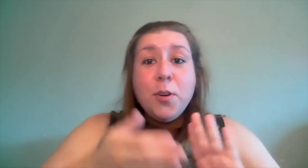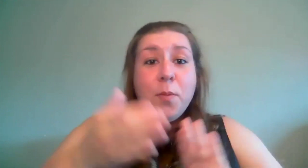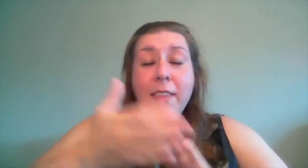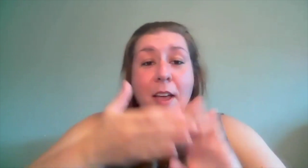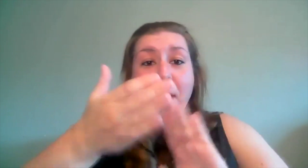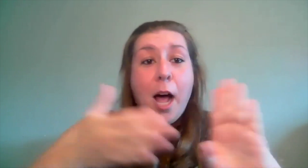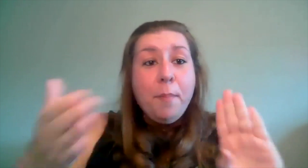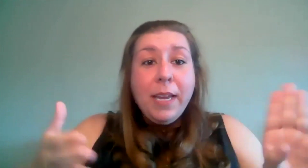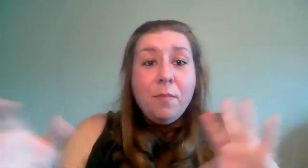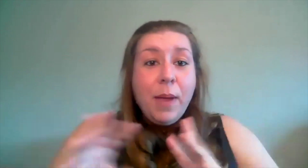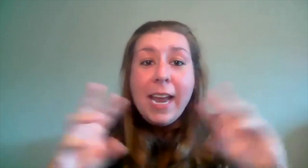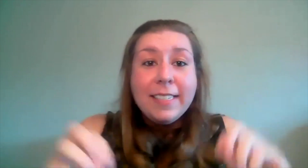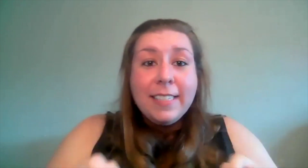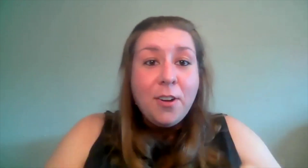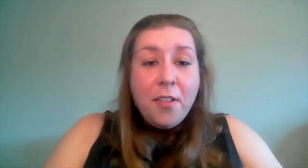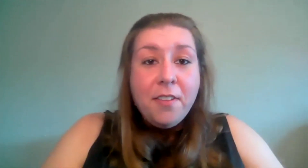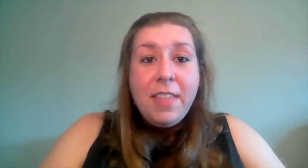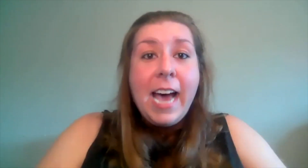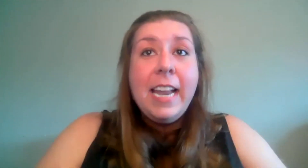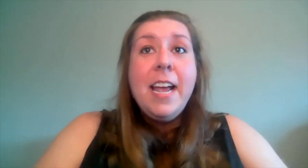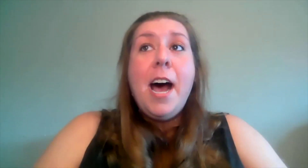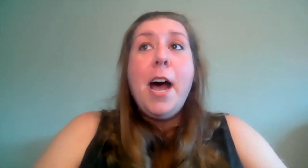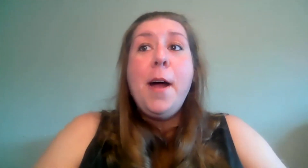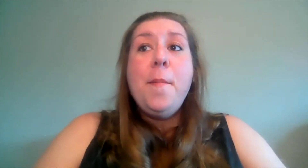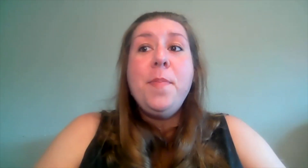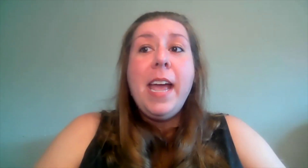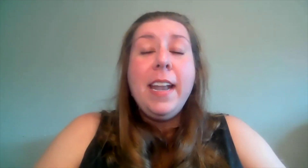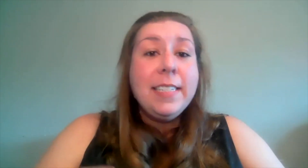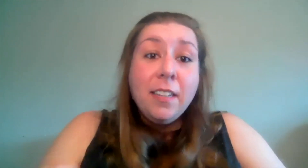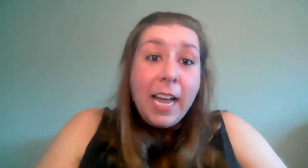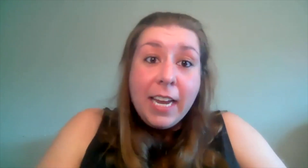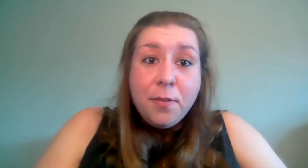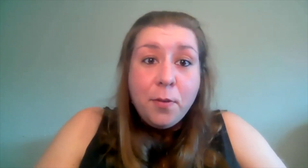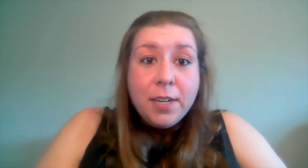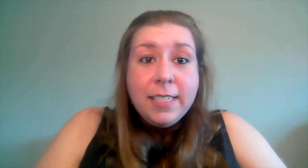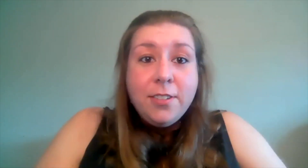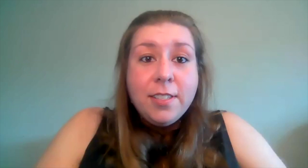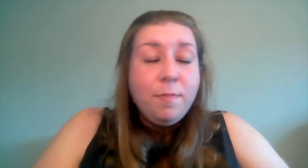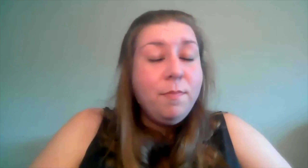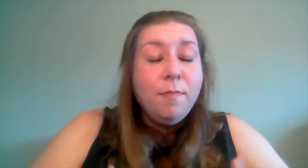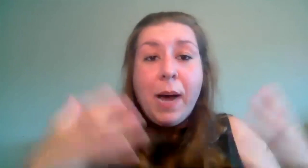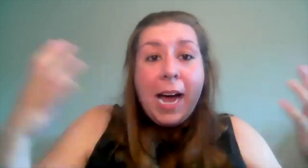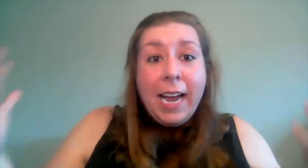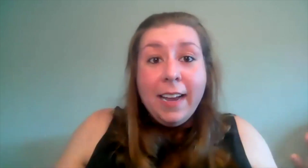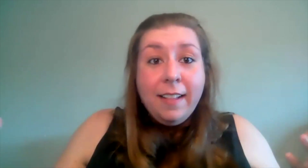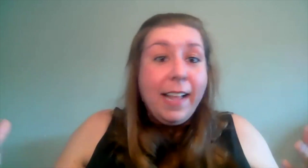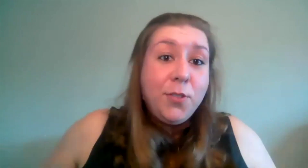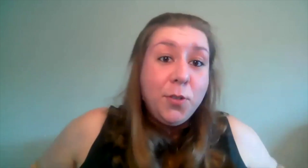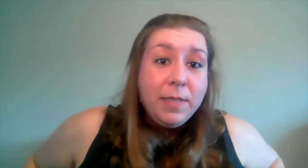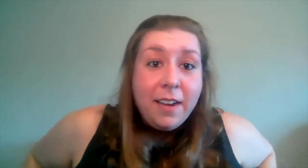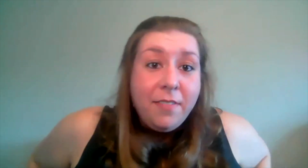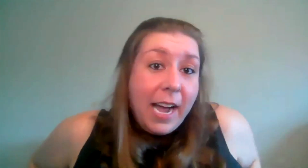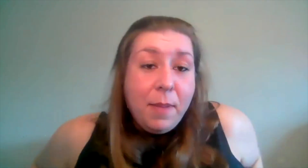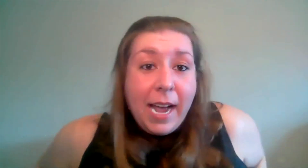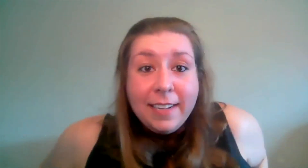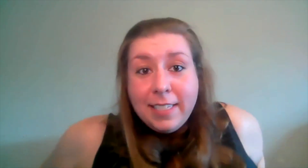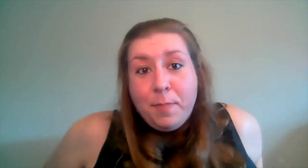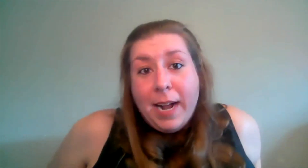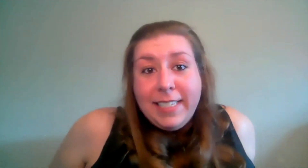with copy and paste and all of that um and until i can afford to just buy a classroom set of ipads to pass